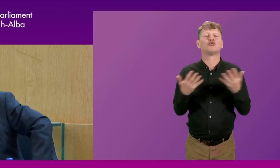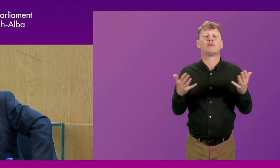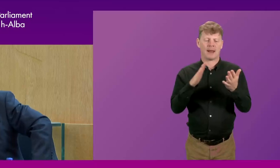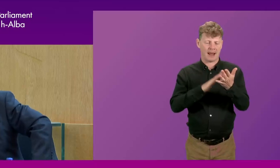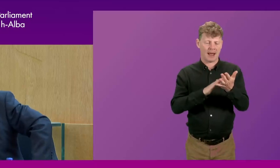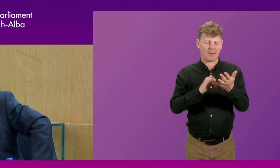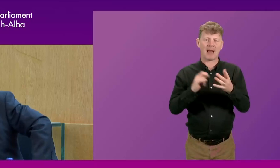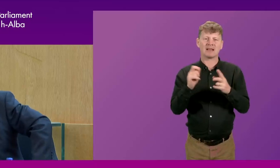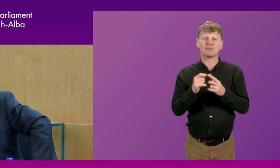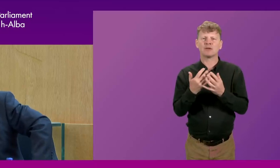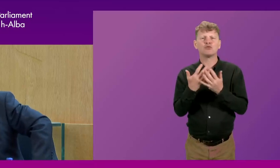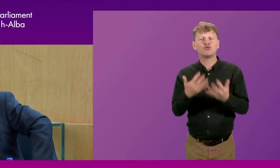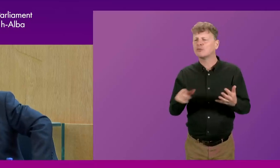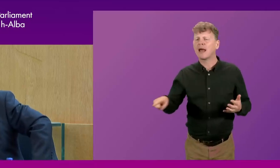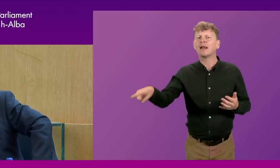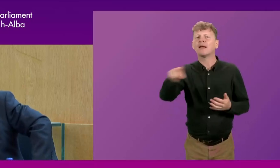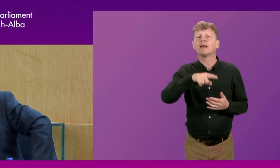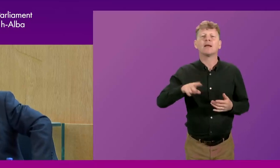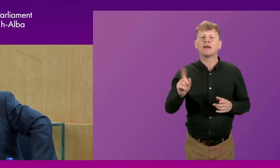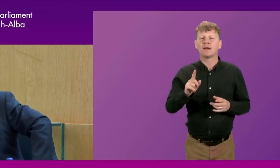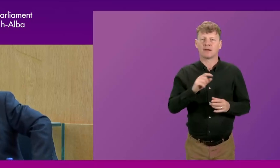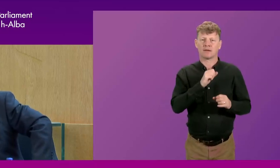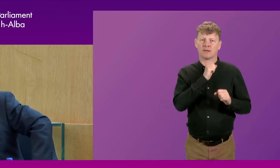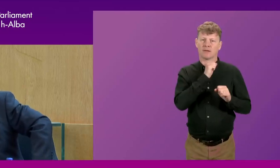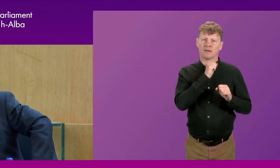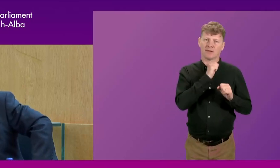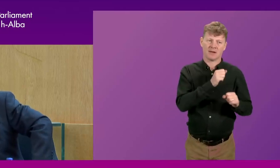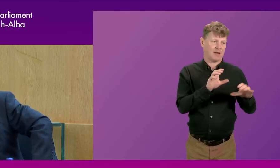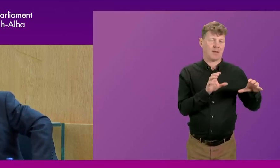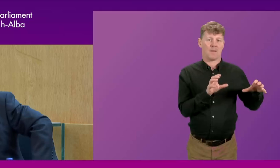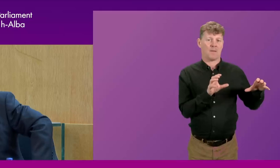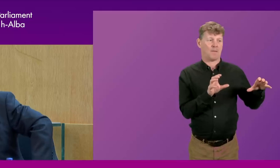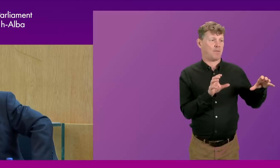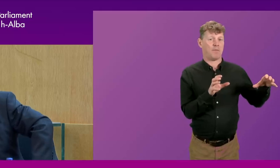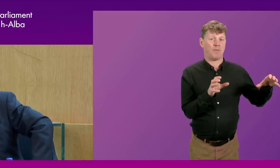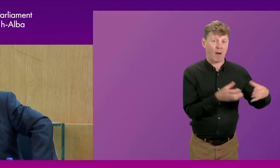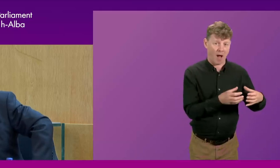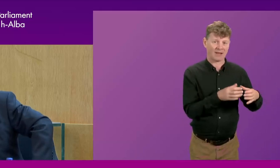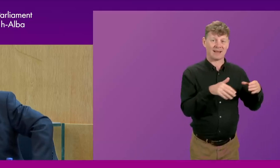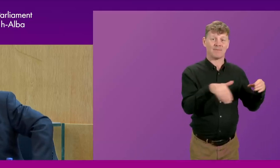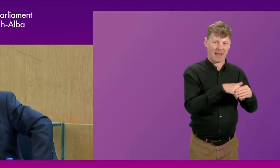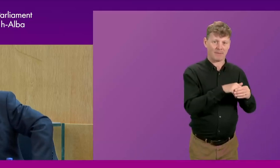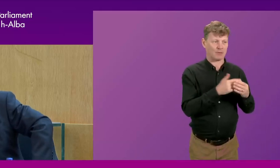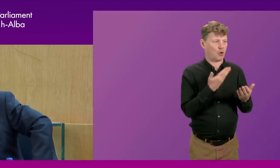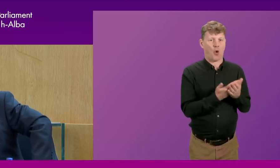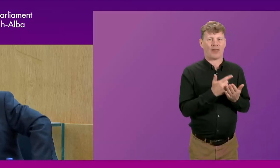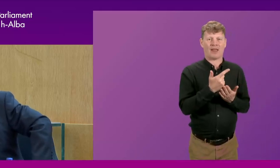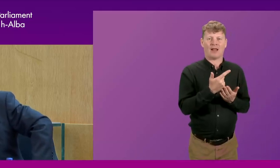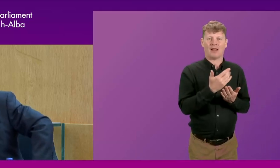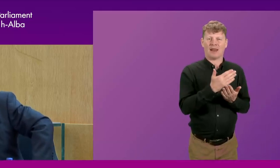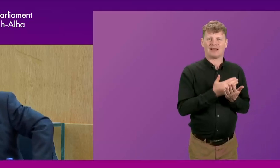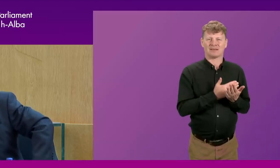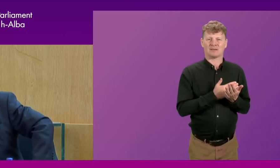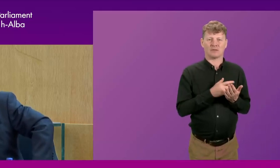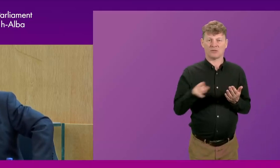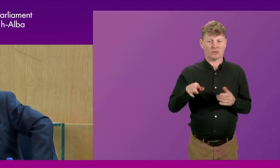parliament owe their allegiance to the party members that put them on the lists for the regional vote, rather than to the